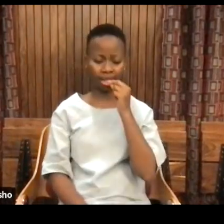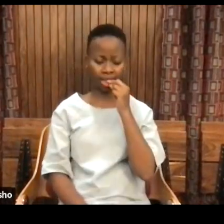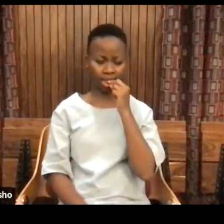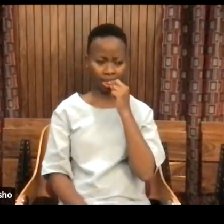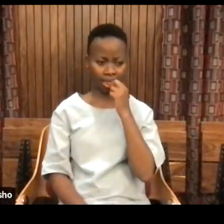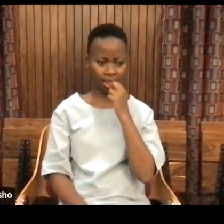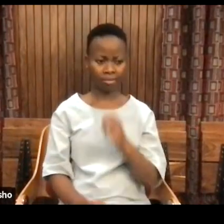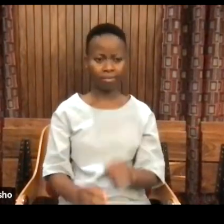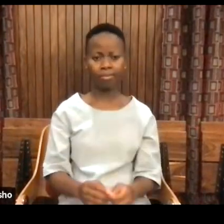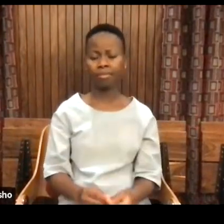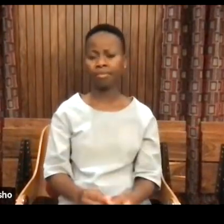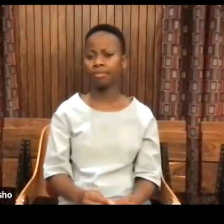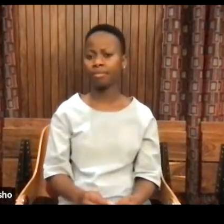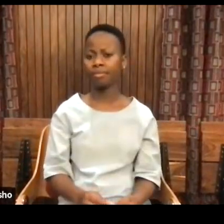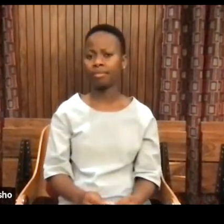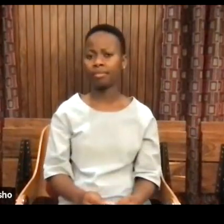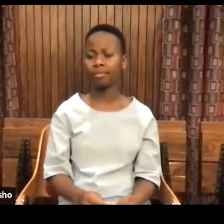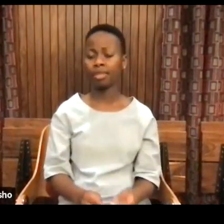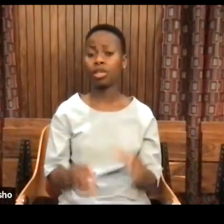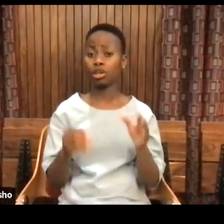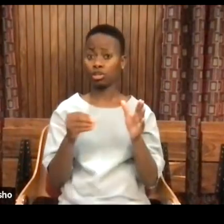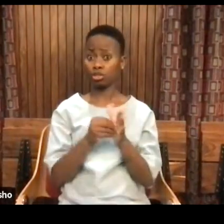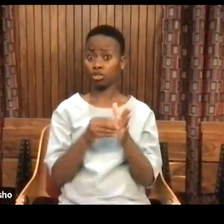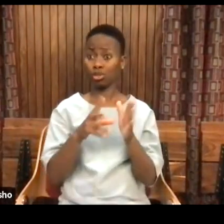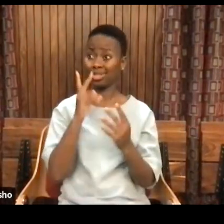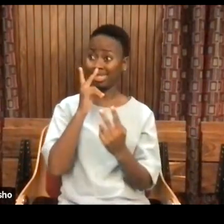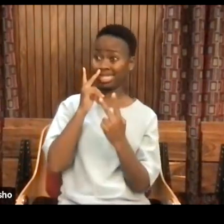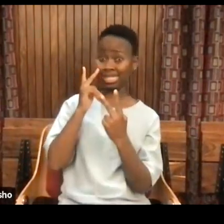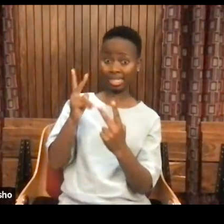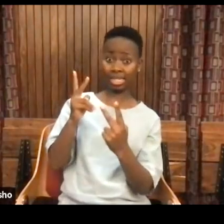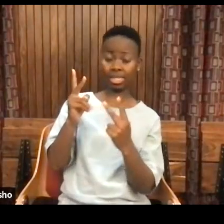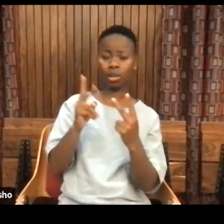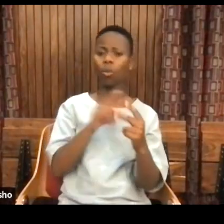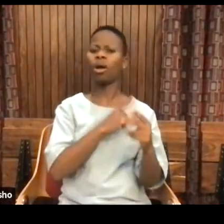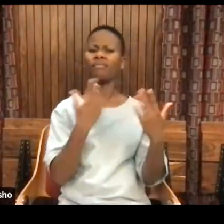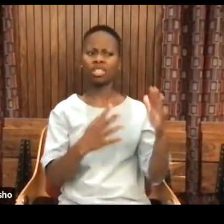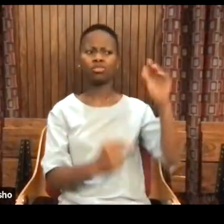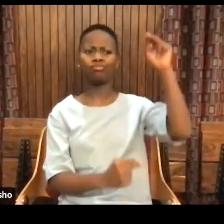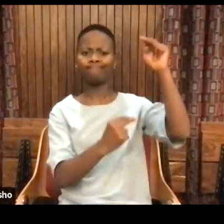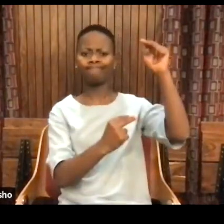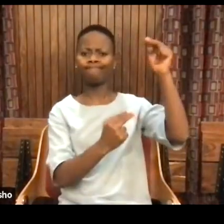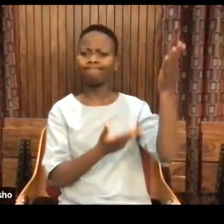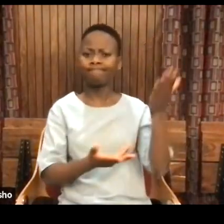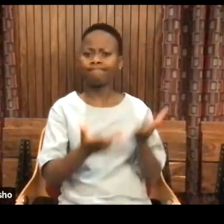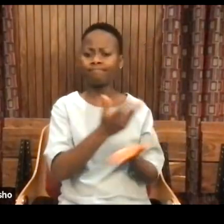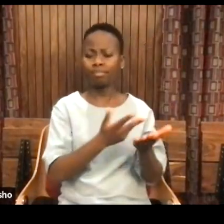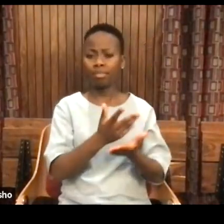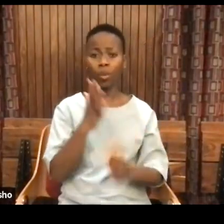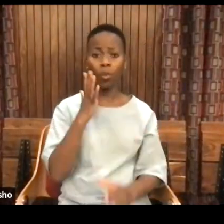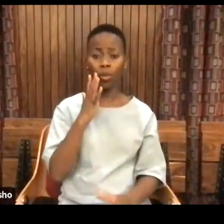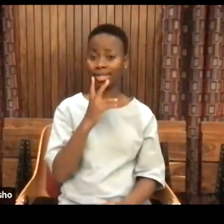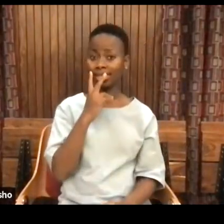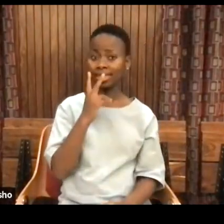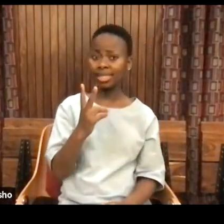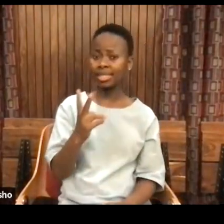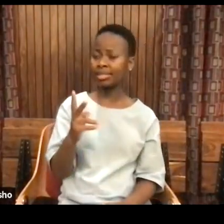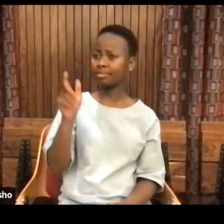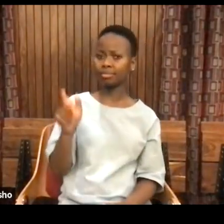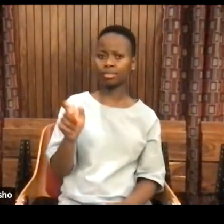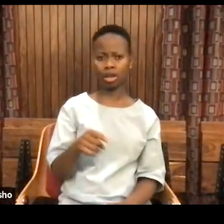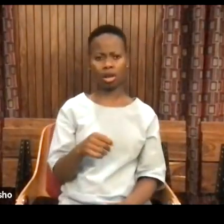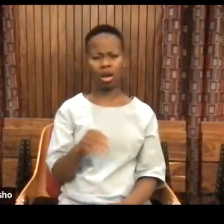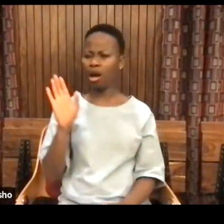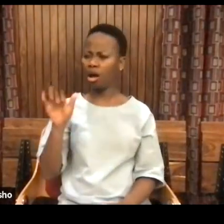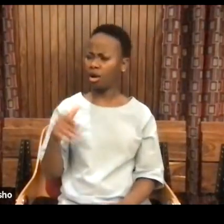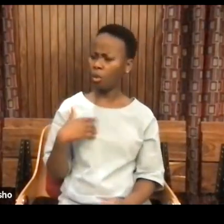And when the students see this, because they've engaged it, they've read it, when they bump it to someone and say, oh, what are you